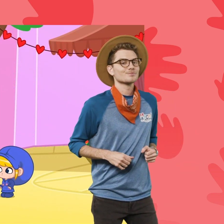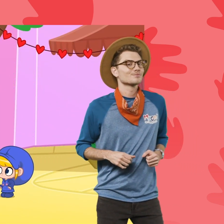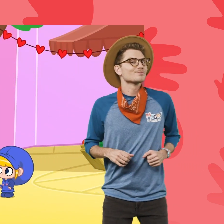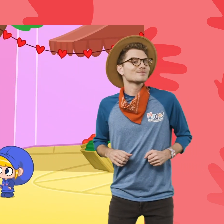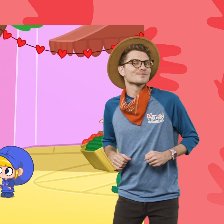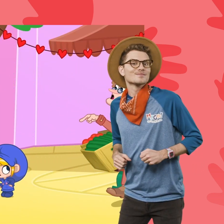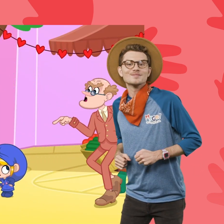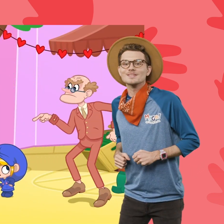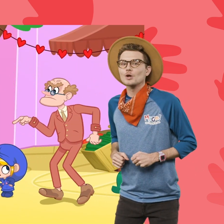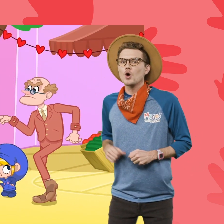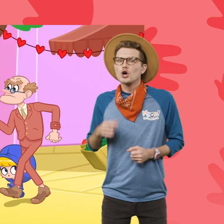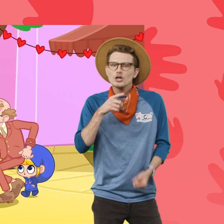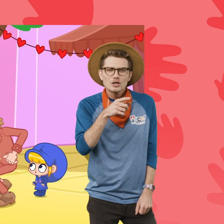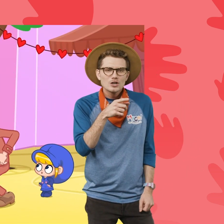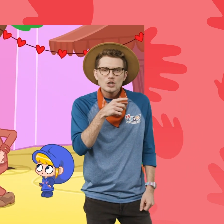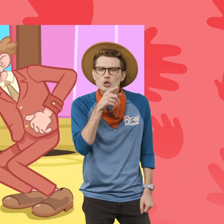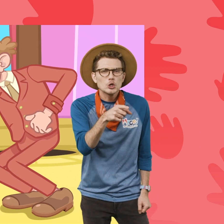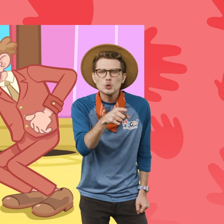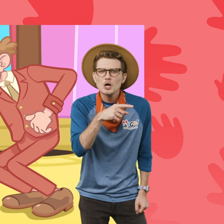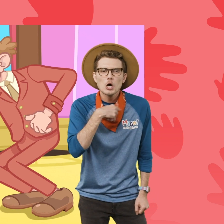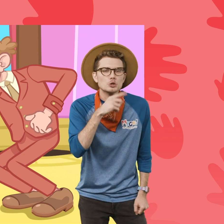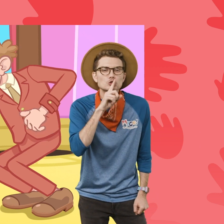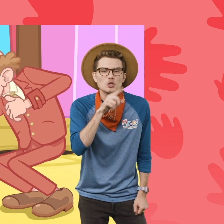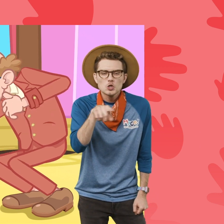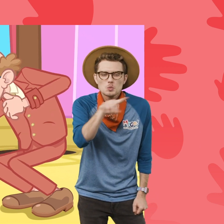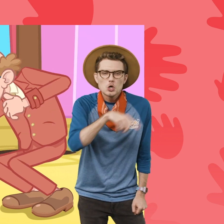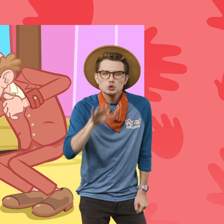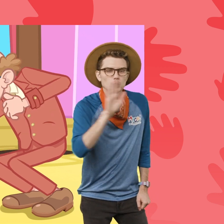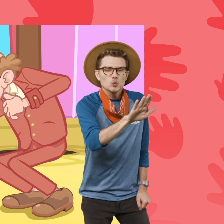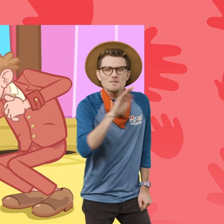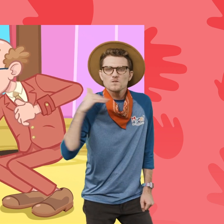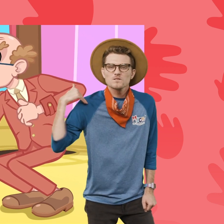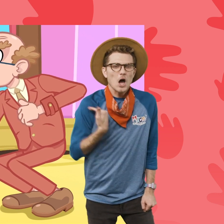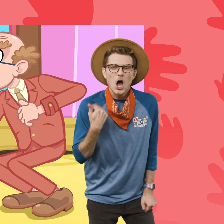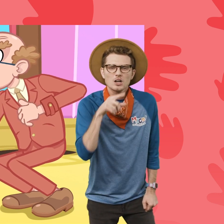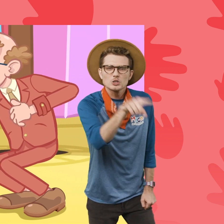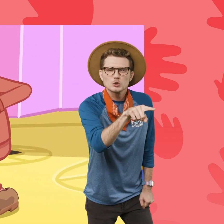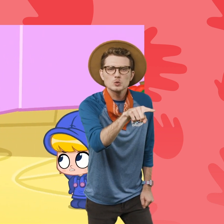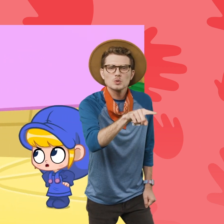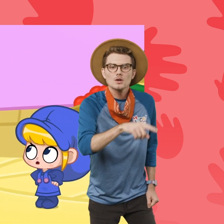You. I'm sure this is all your fault somehow. Hey!